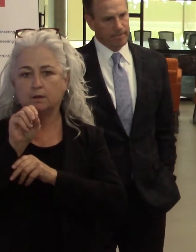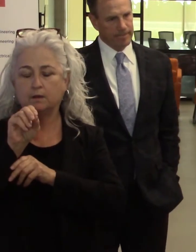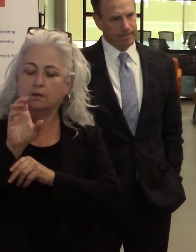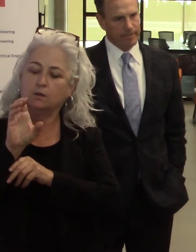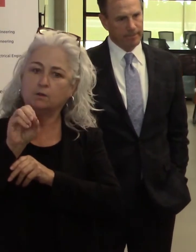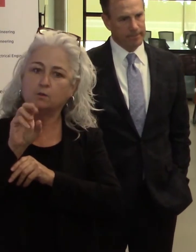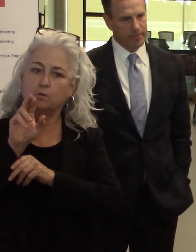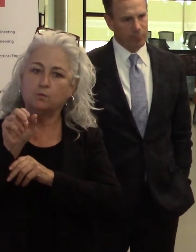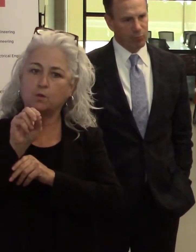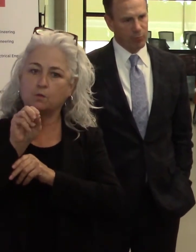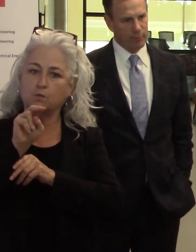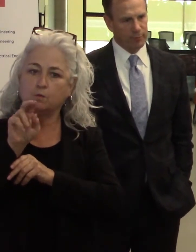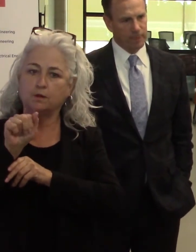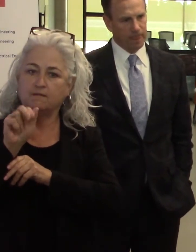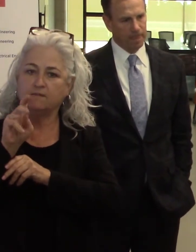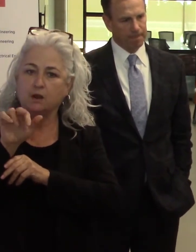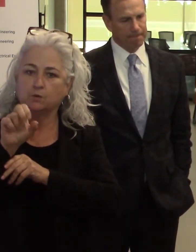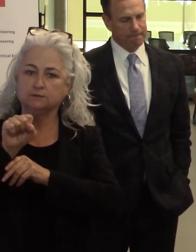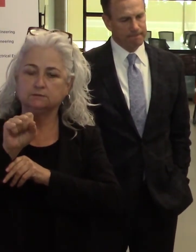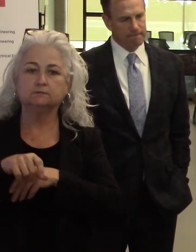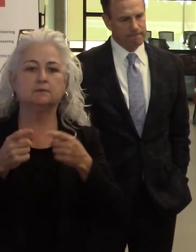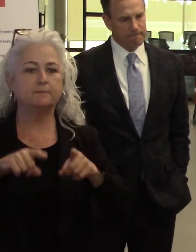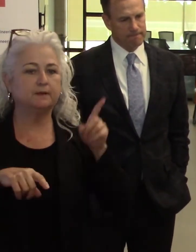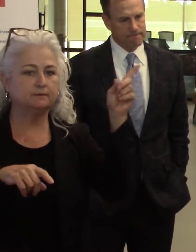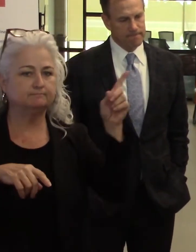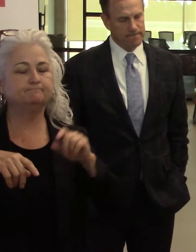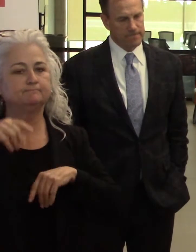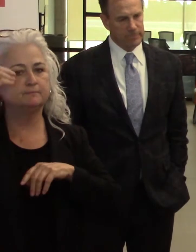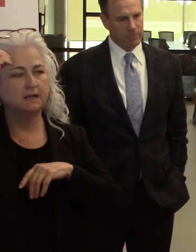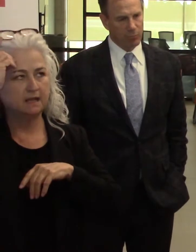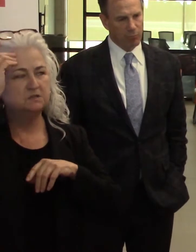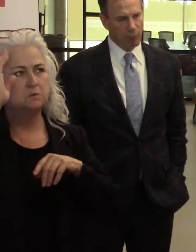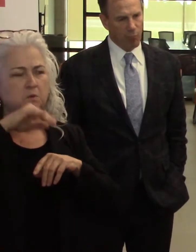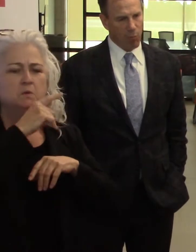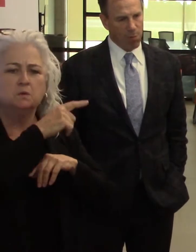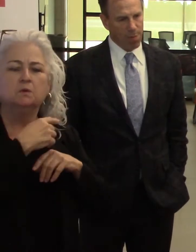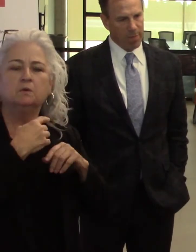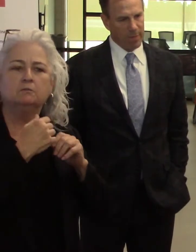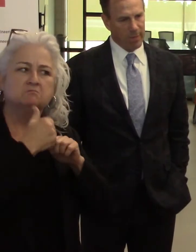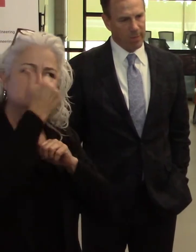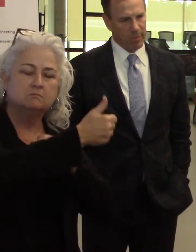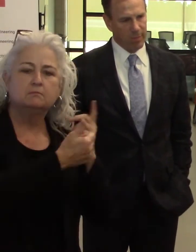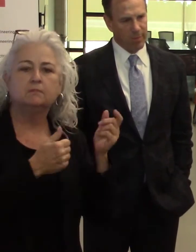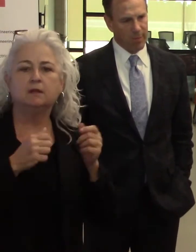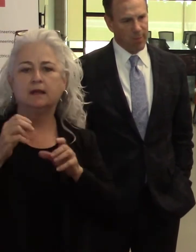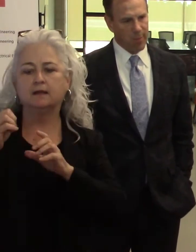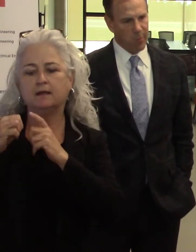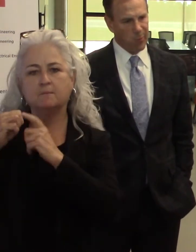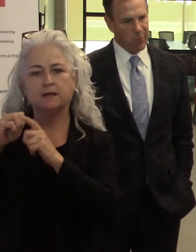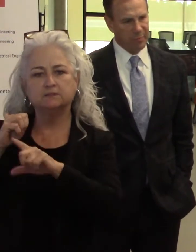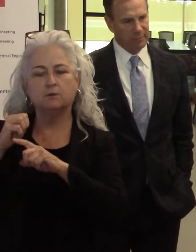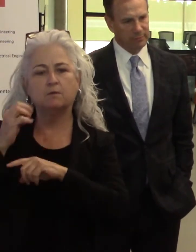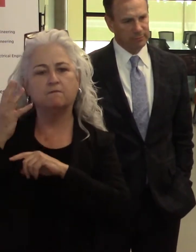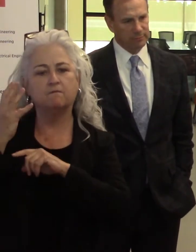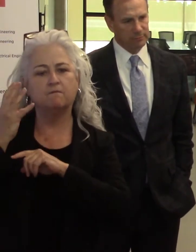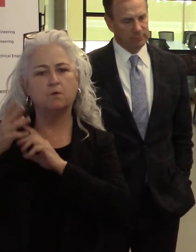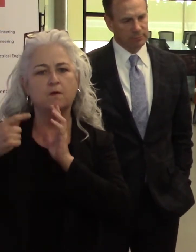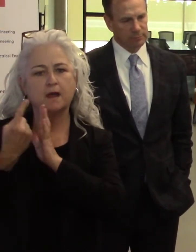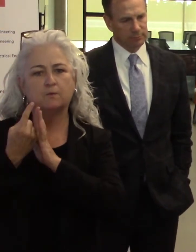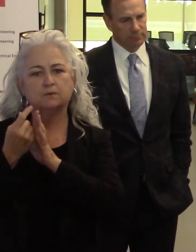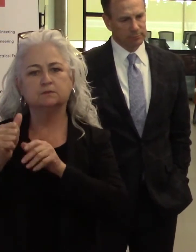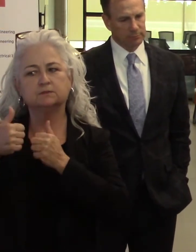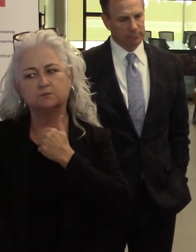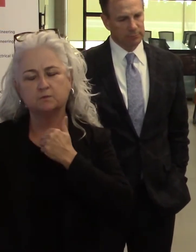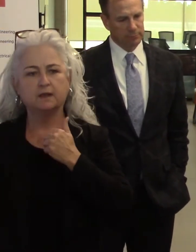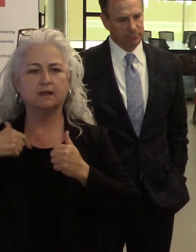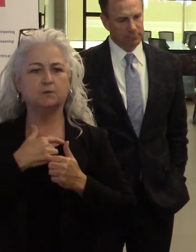Dallas is five hours away. El Paso we knew was another four and a half hours away, but it's getting closer. And at this time we felt that it